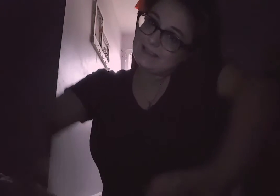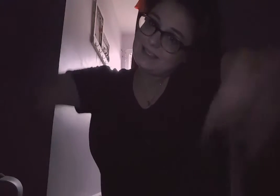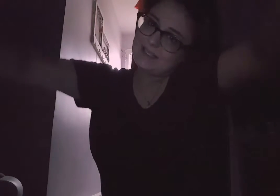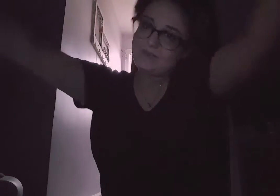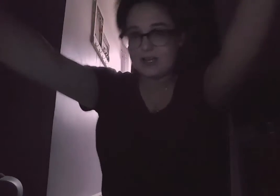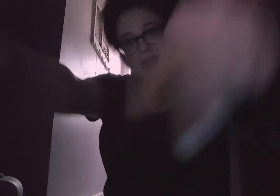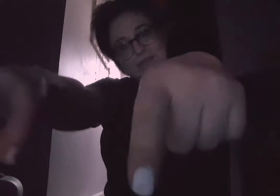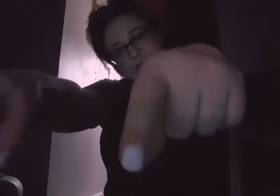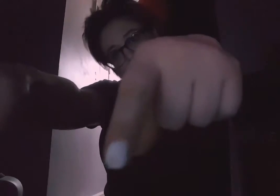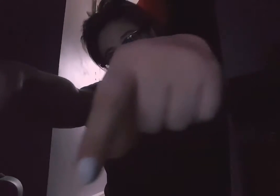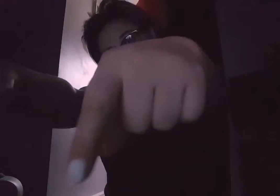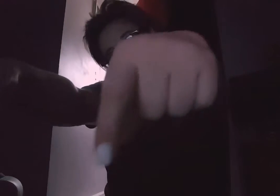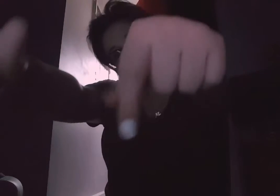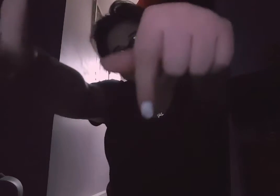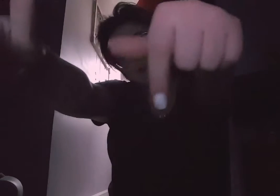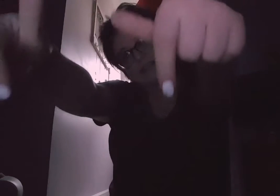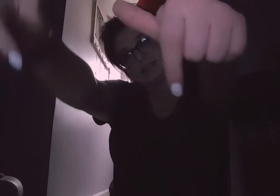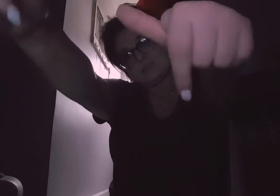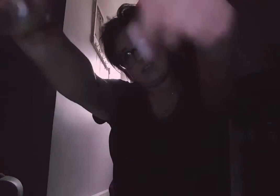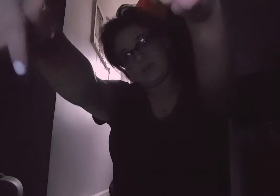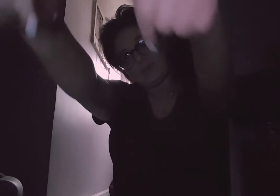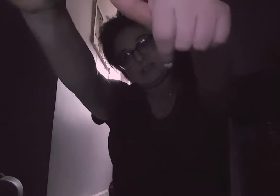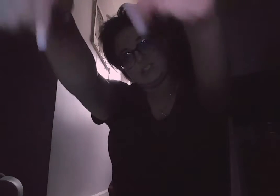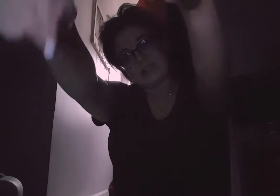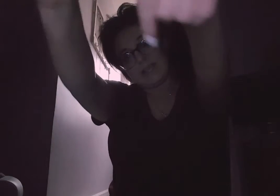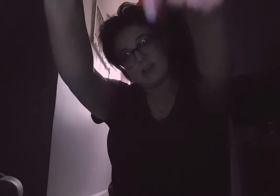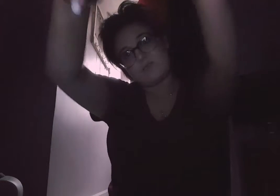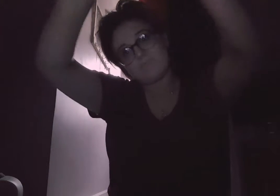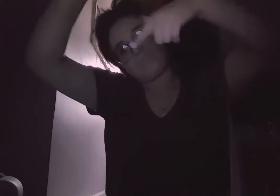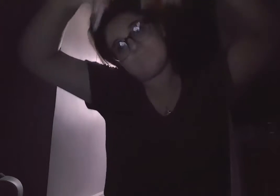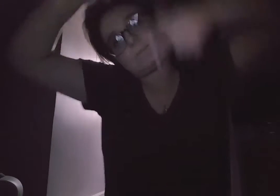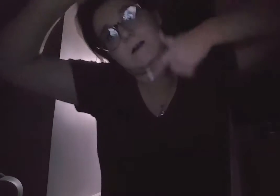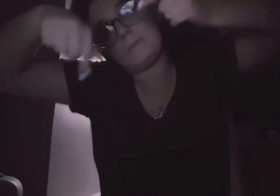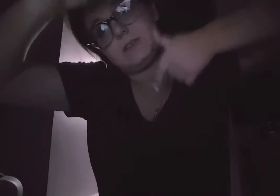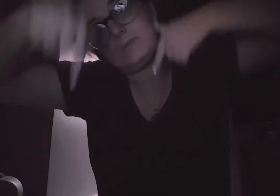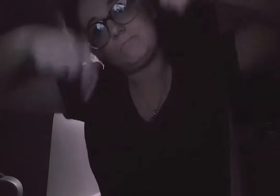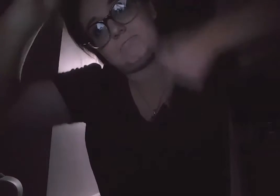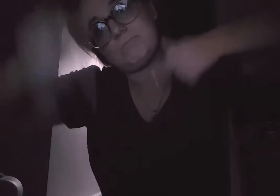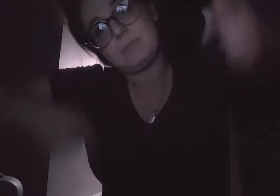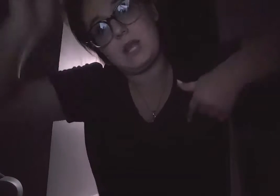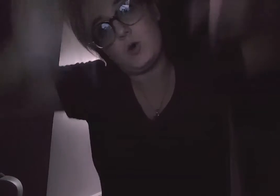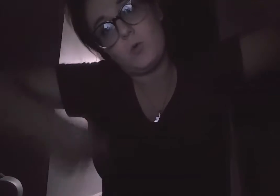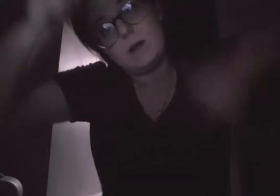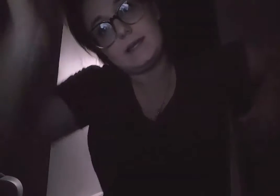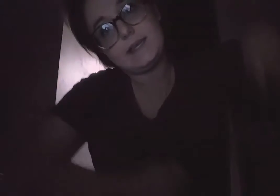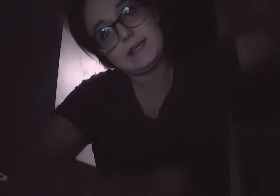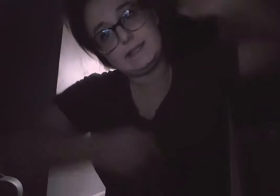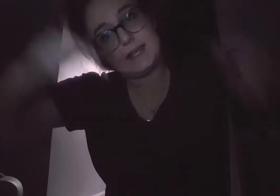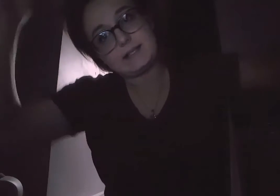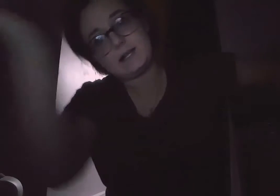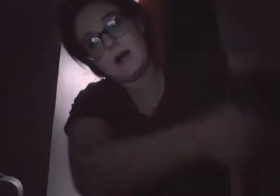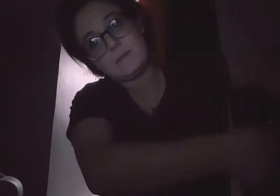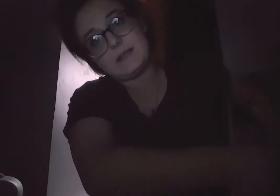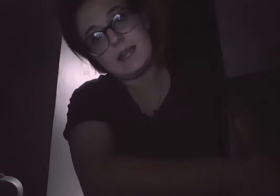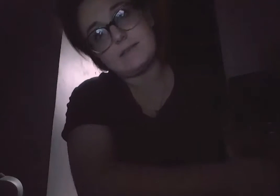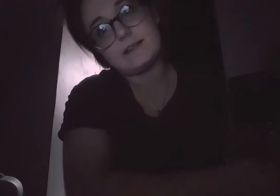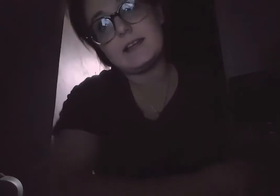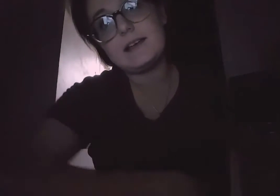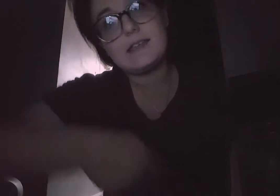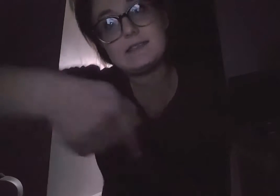if y'all have any video games, y'all like, that y'all want me to check out, comment them below in that comment area, and